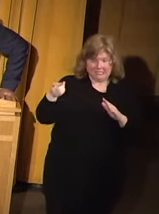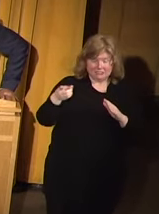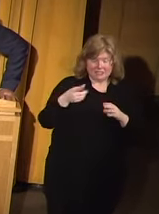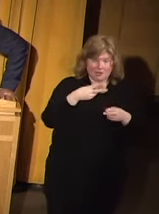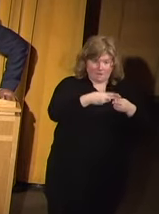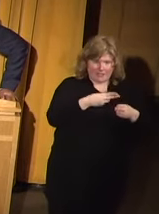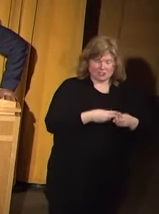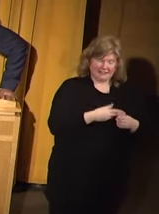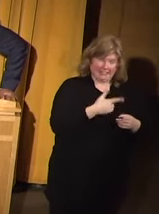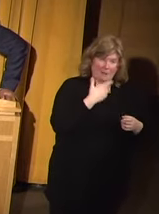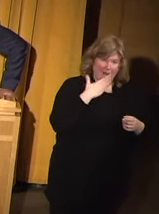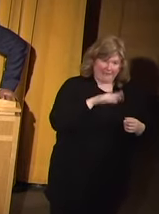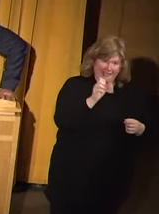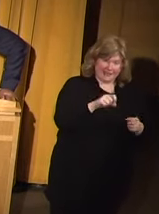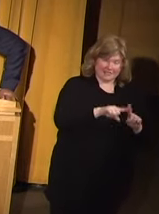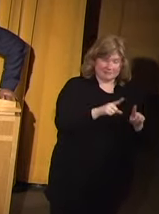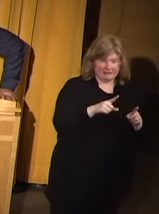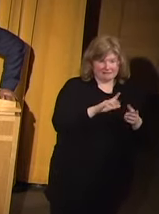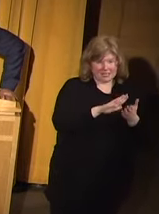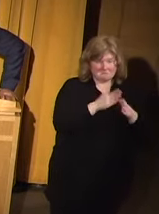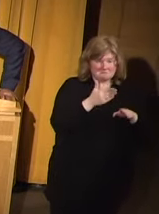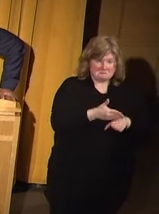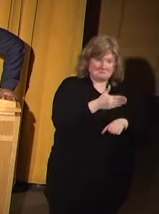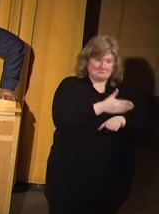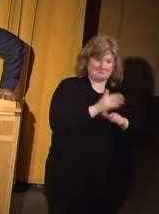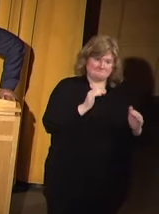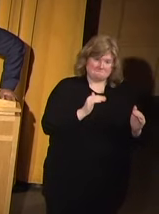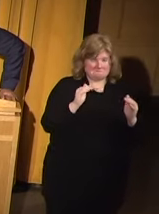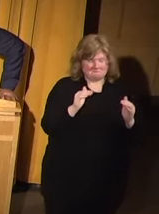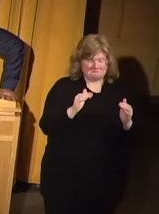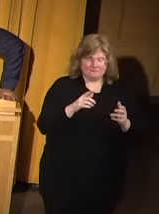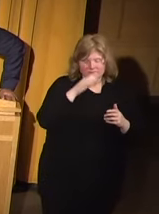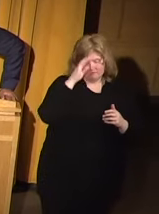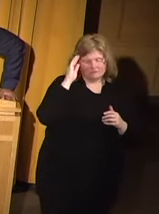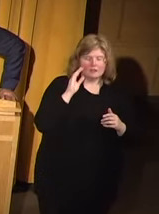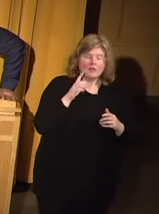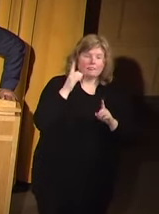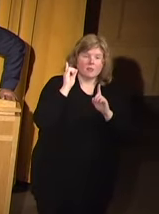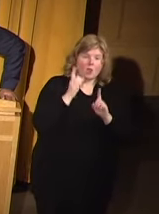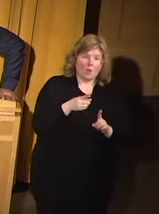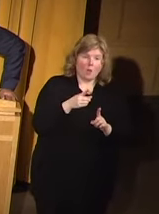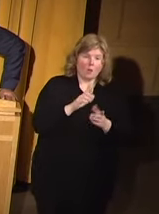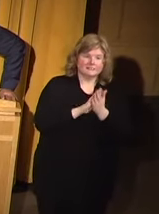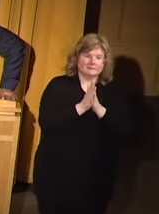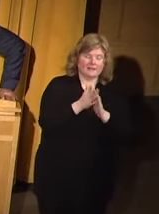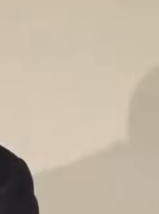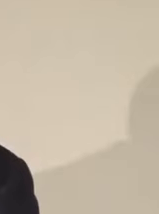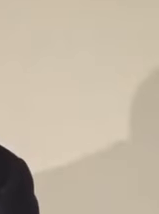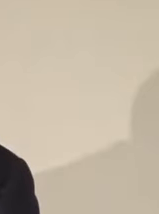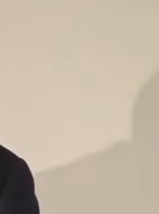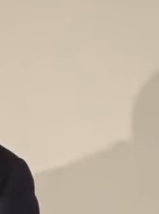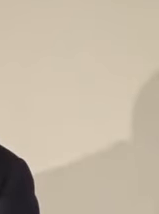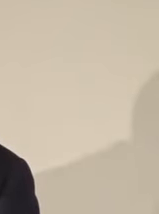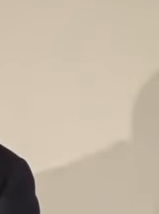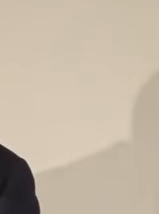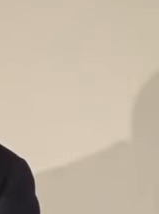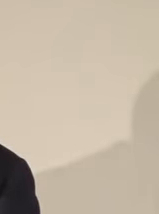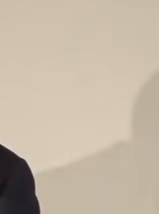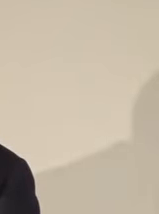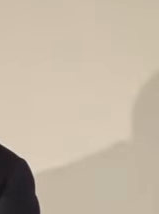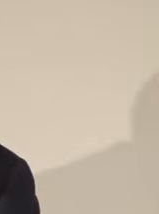we made them better. They've become model departments. Now, the goal is to become a self-assessing, self-correcting